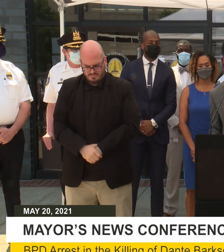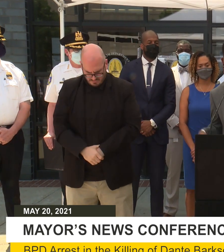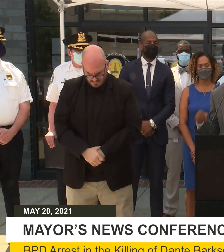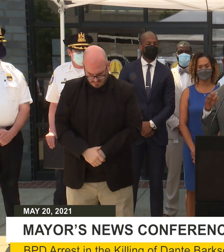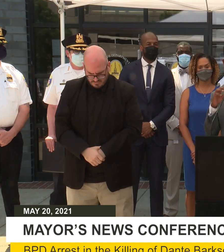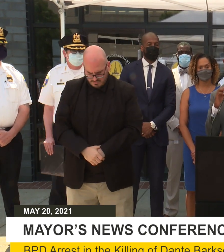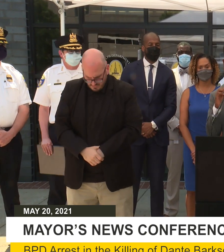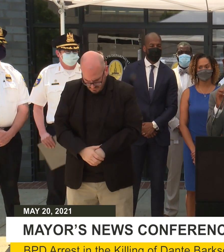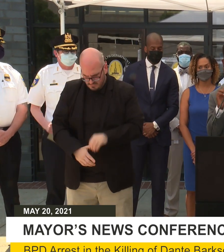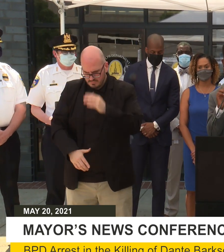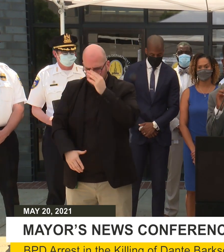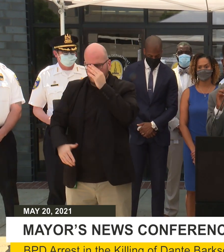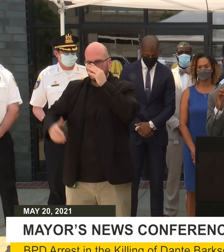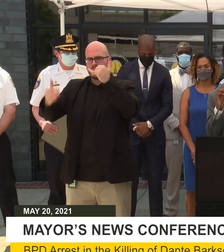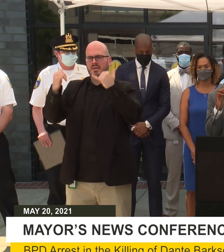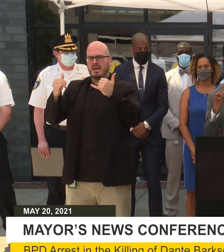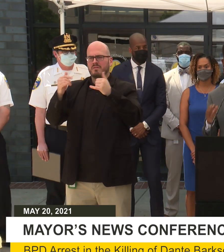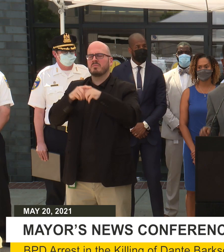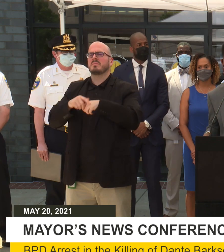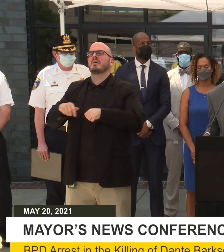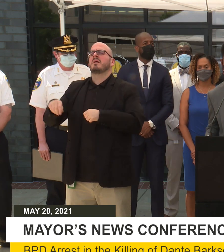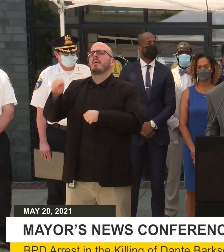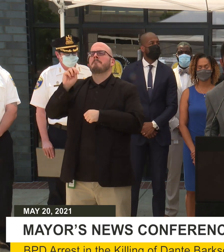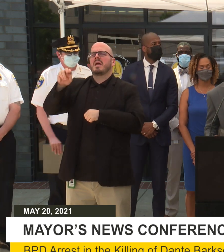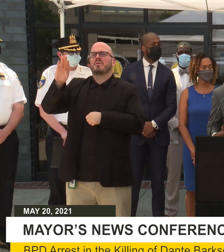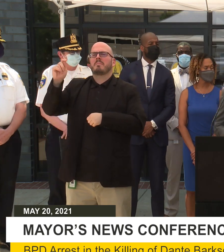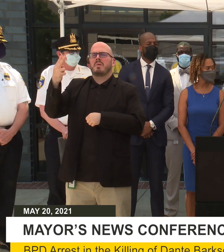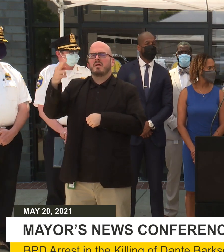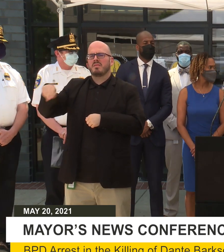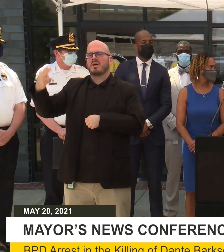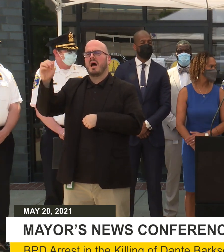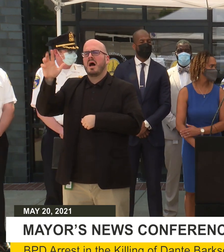Uh, and now we'll hear from our deputy health director, Mary Beth Holland.